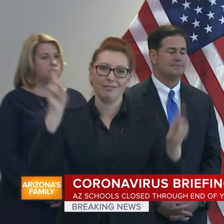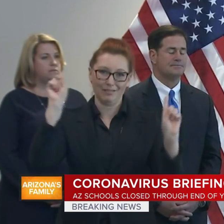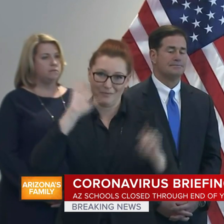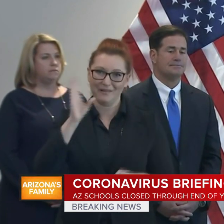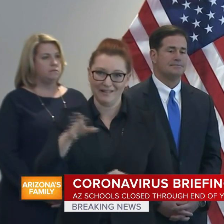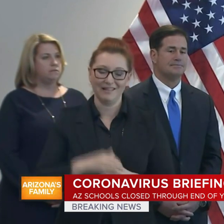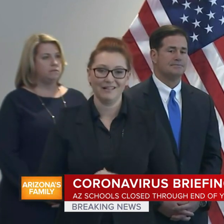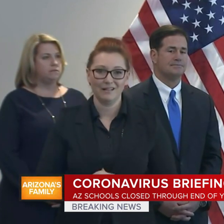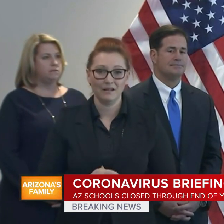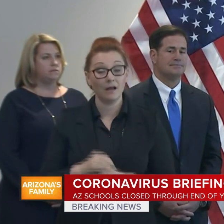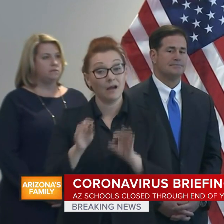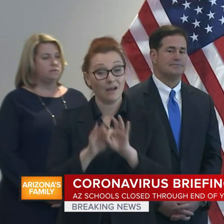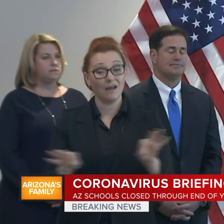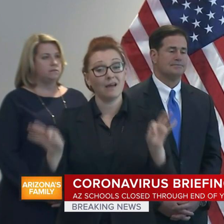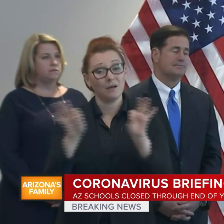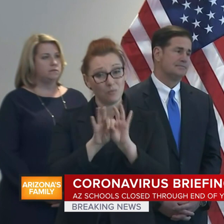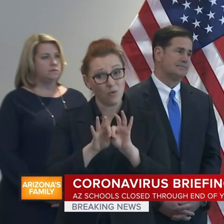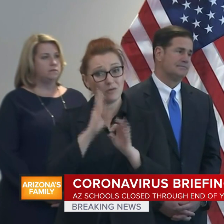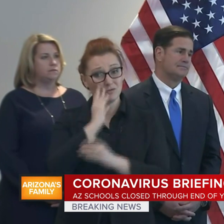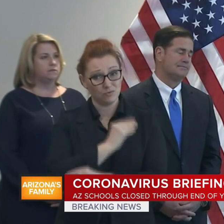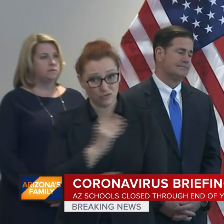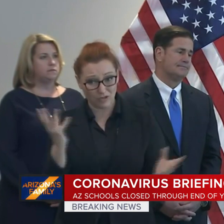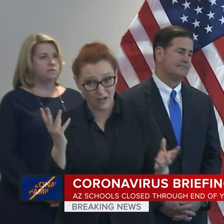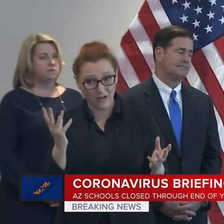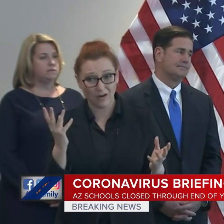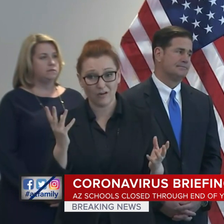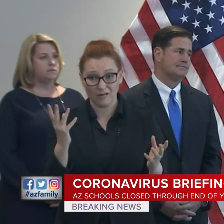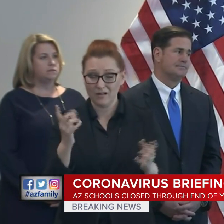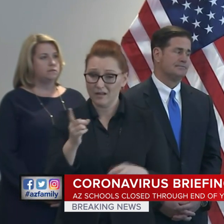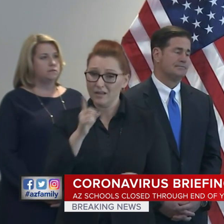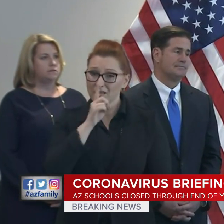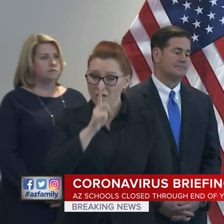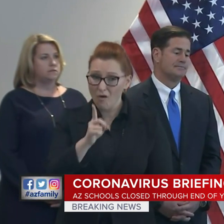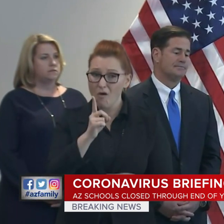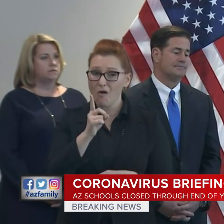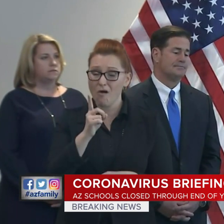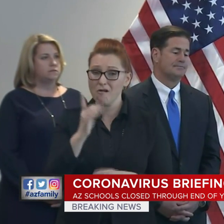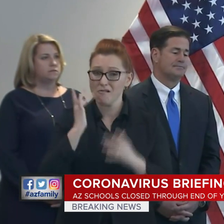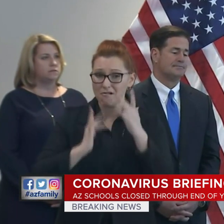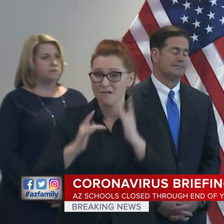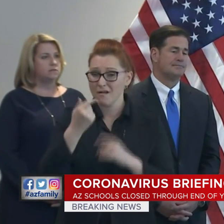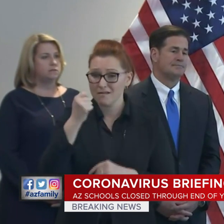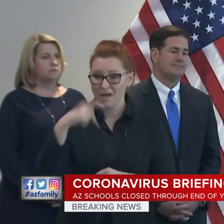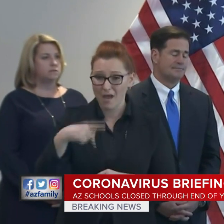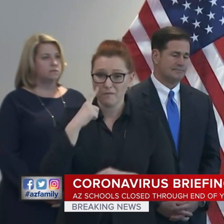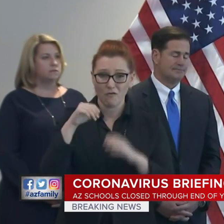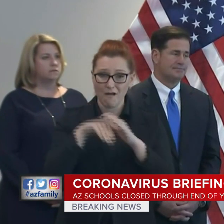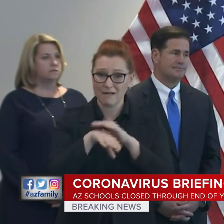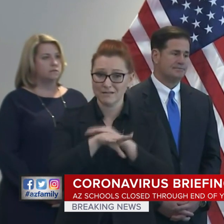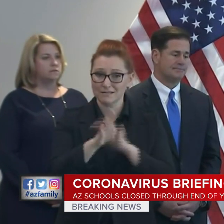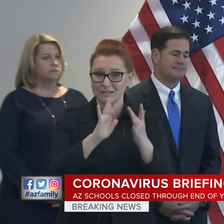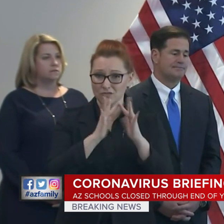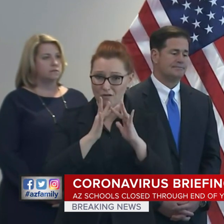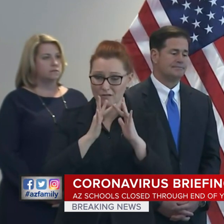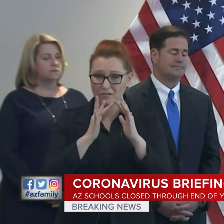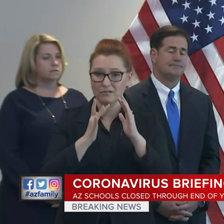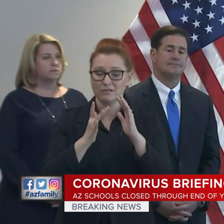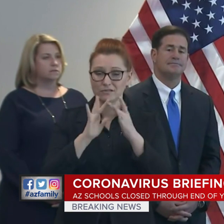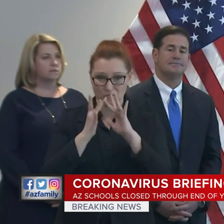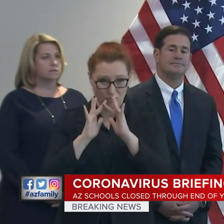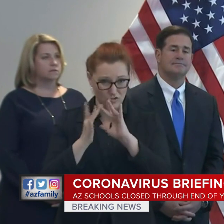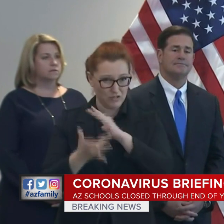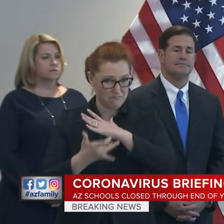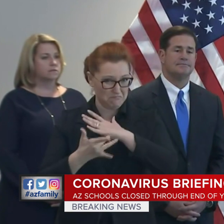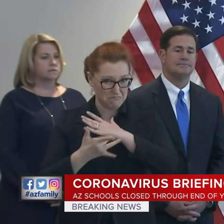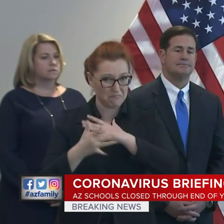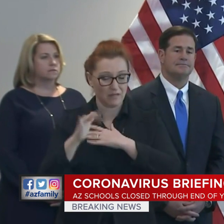It's critical for me to share, however, that there are major gaps in access to technology, the technology